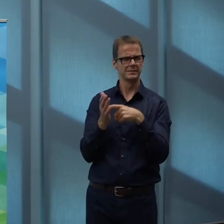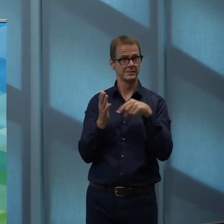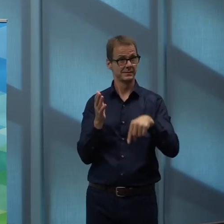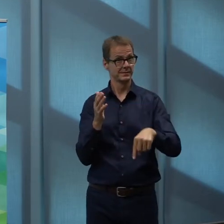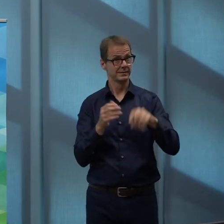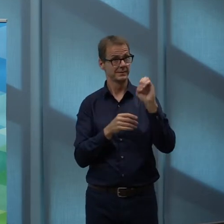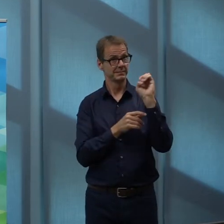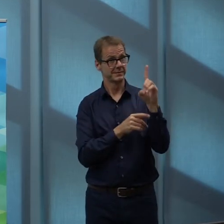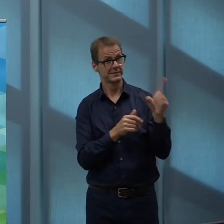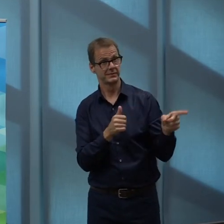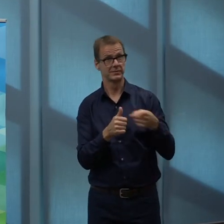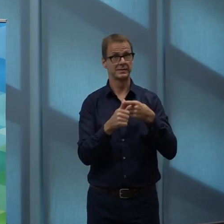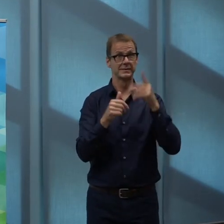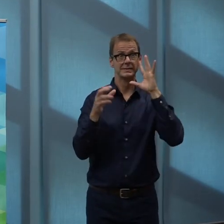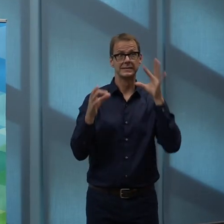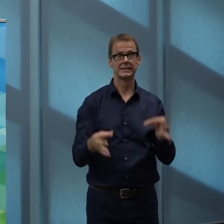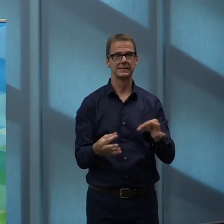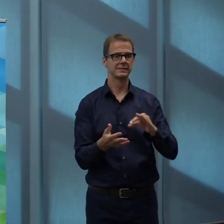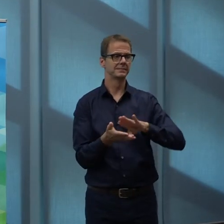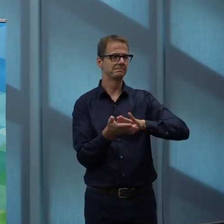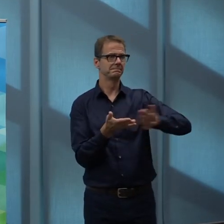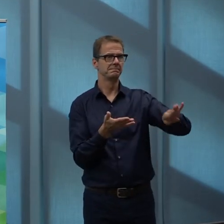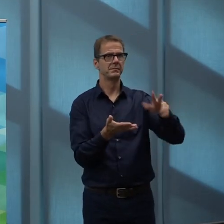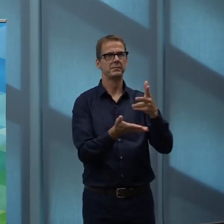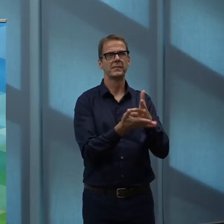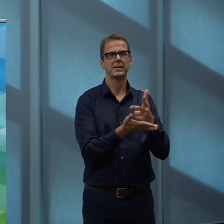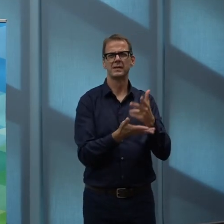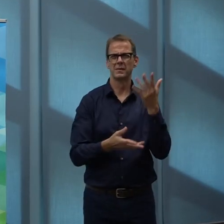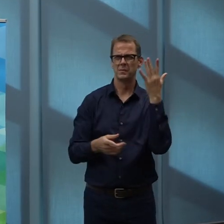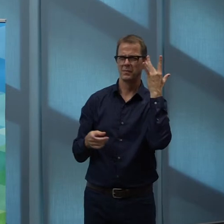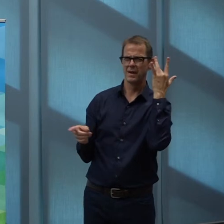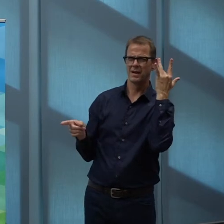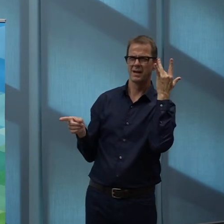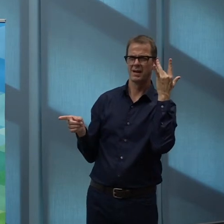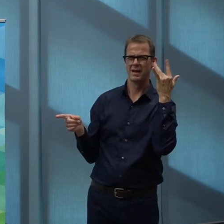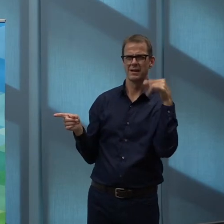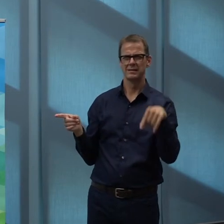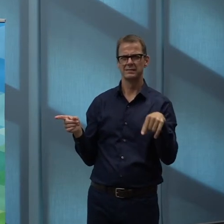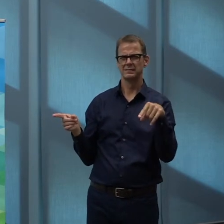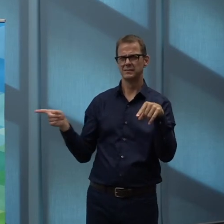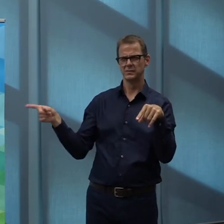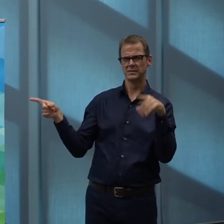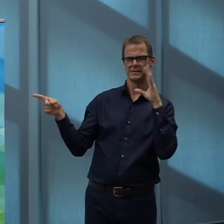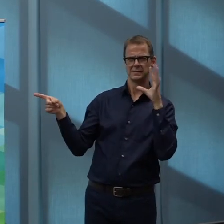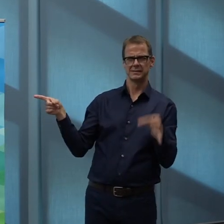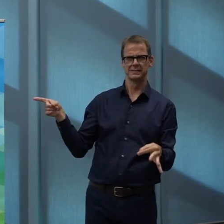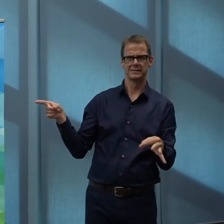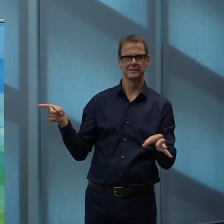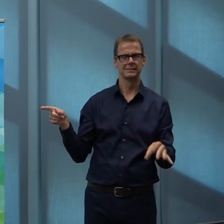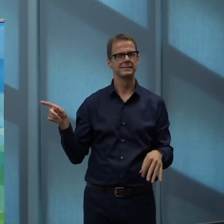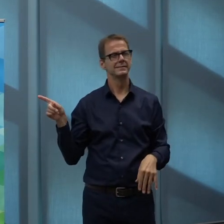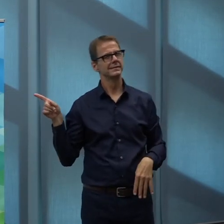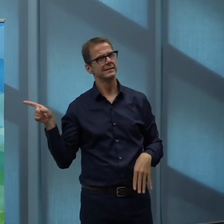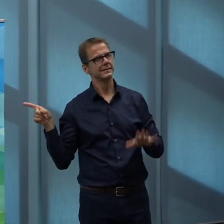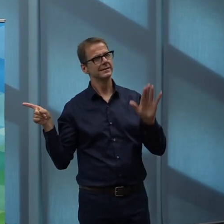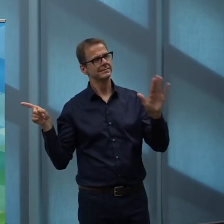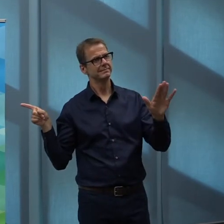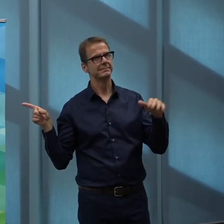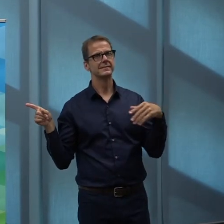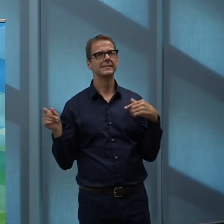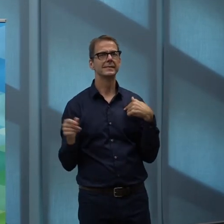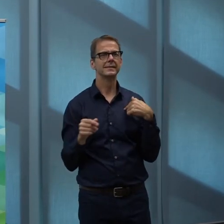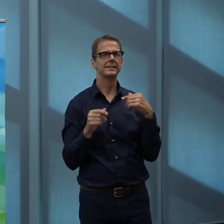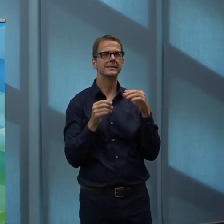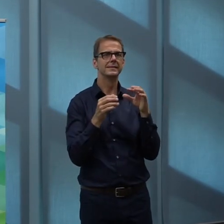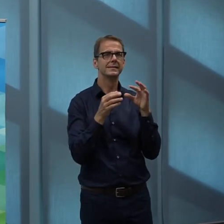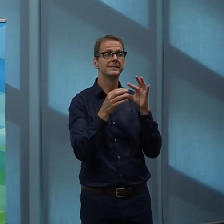American commentators who are responding to some Canadian urbanists from Toronto and from Vancouver who've been paying attention